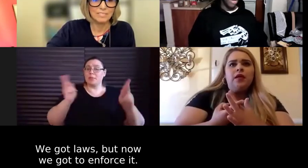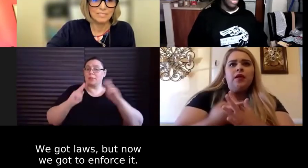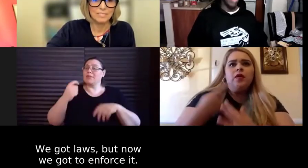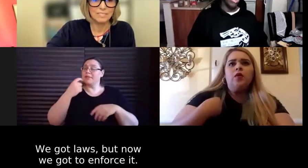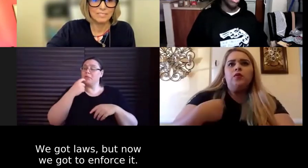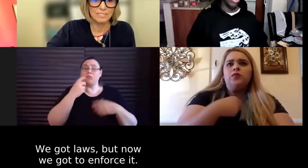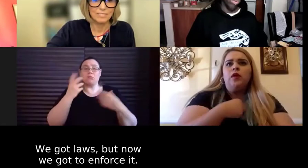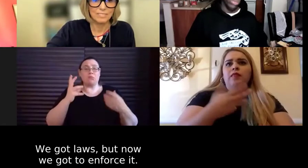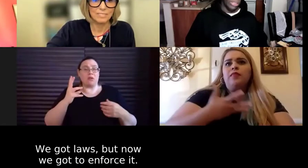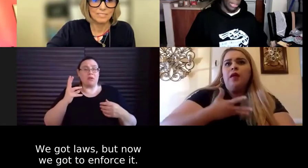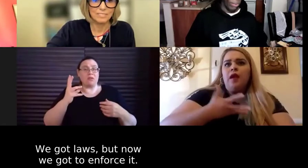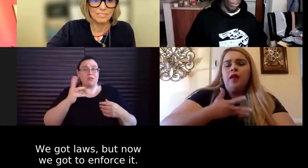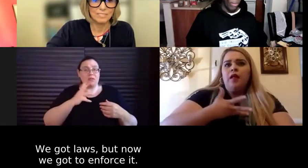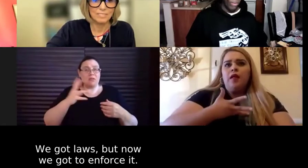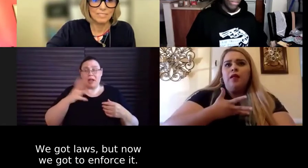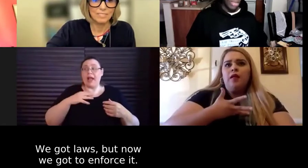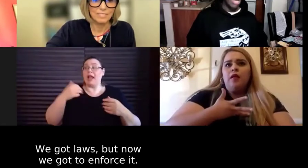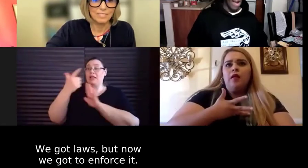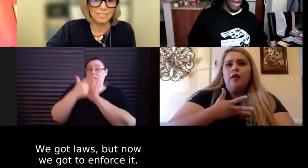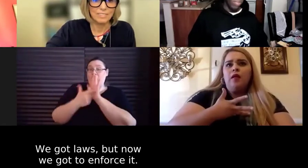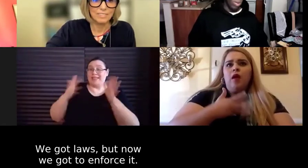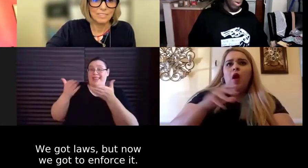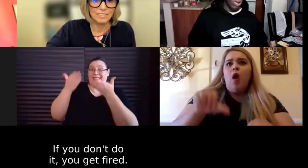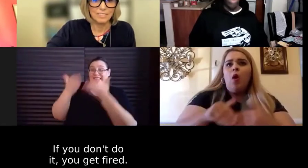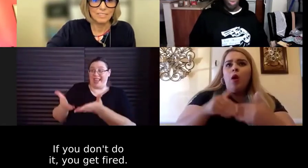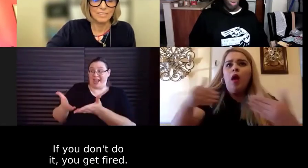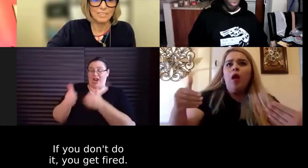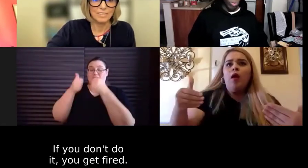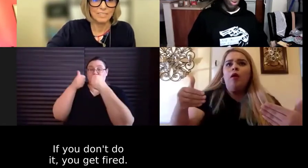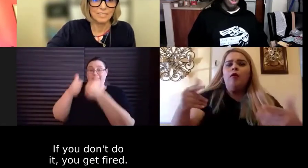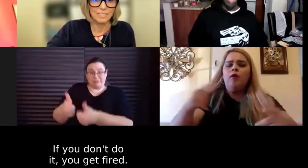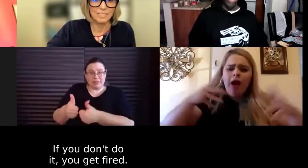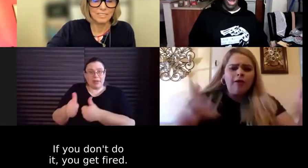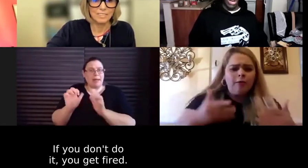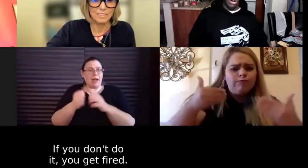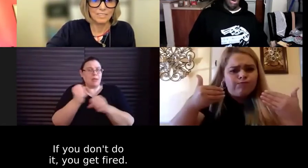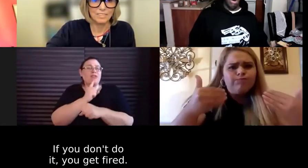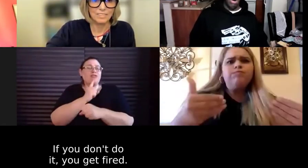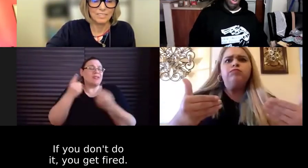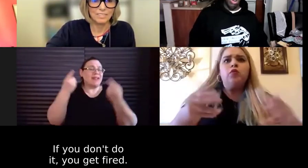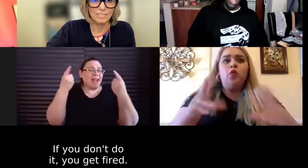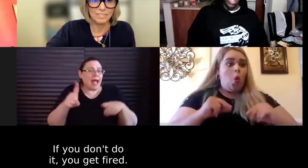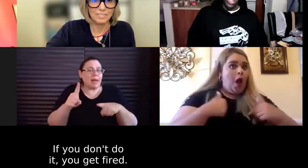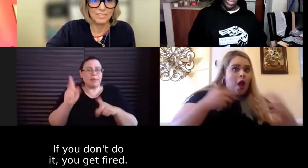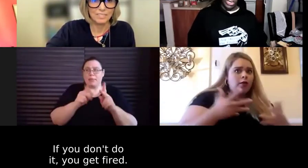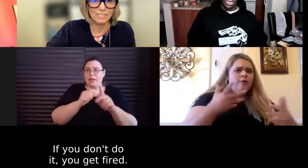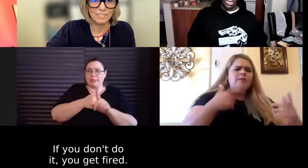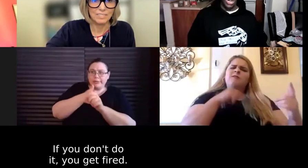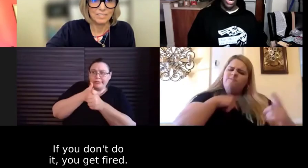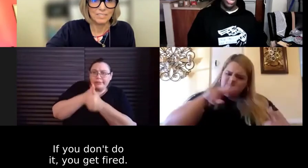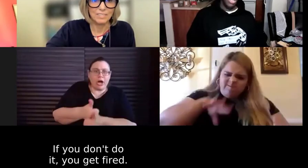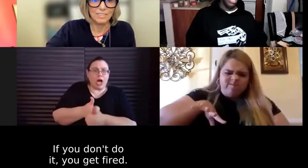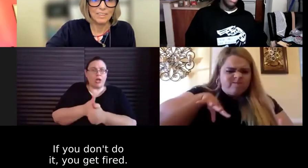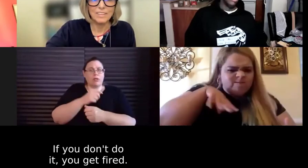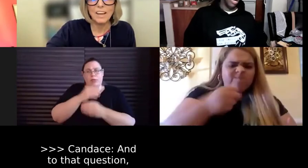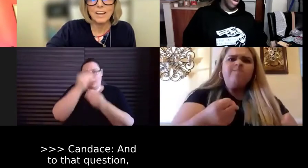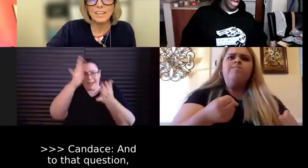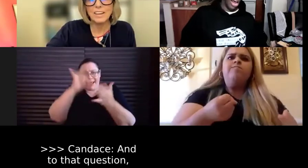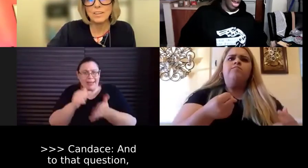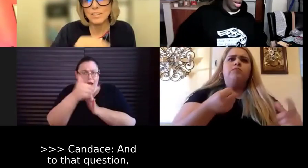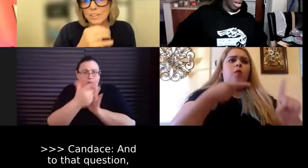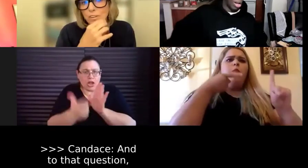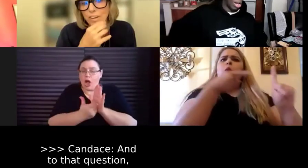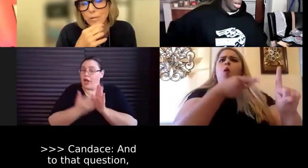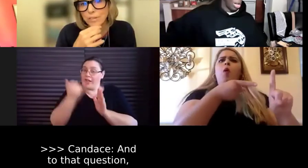but now we're going to force them. And you have to do it. If you don't do it, then you're fired. Let's all do it. Yeah.